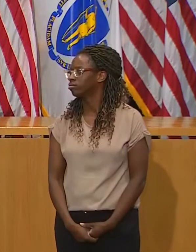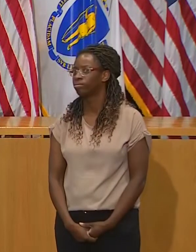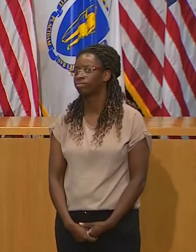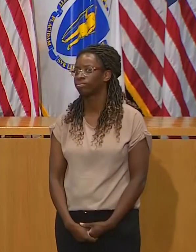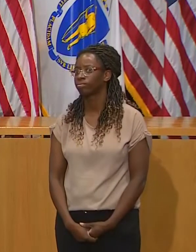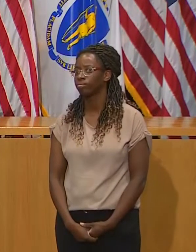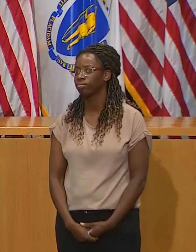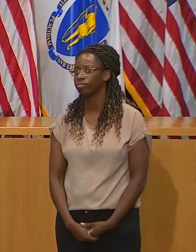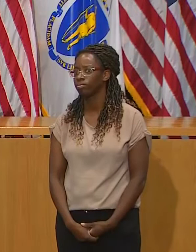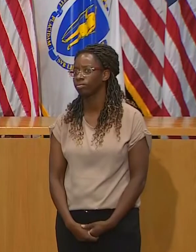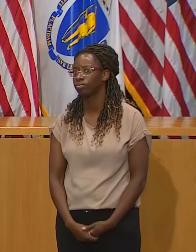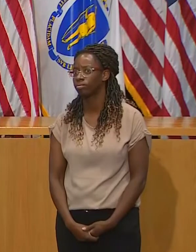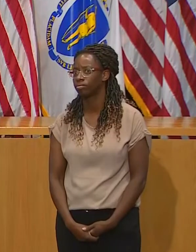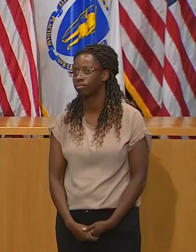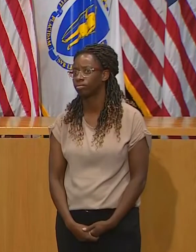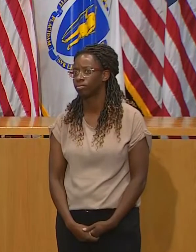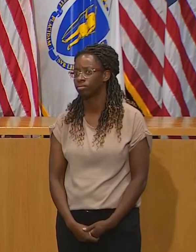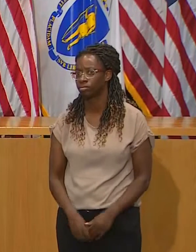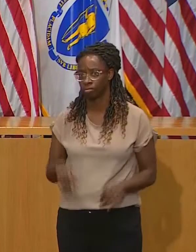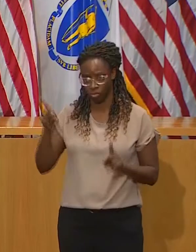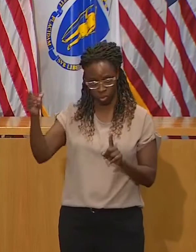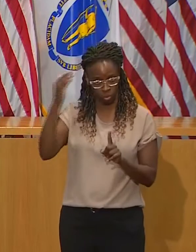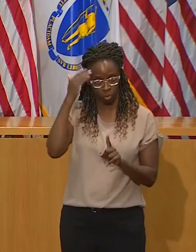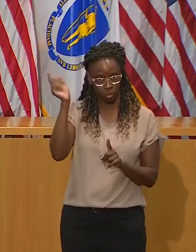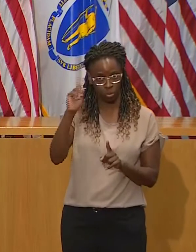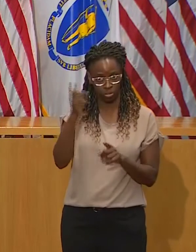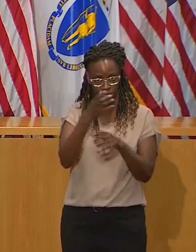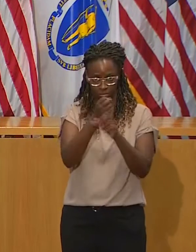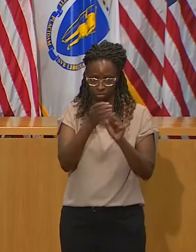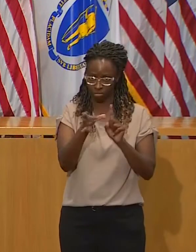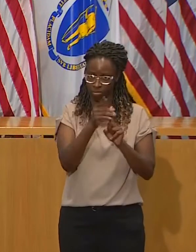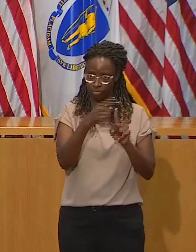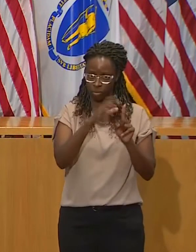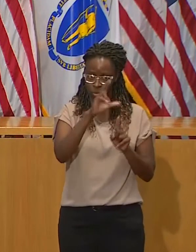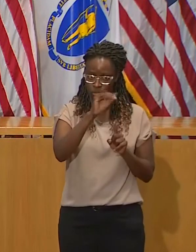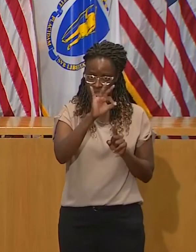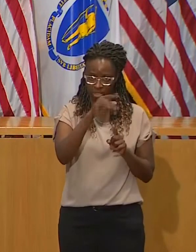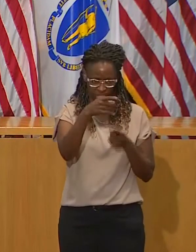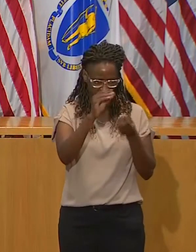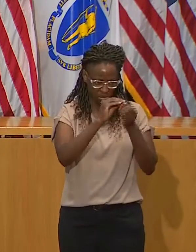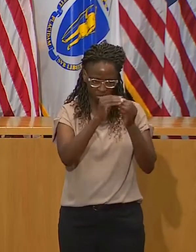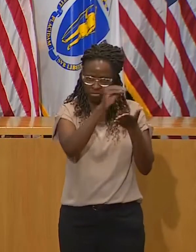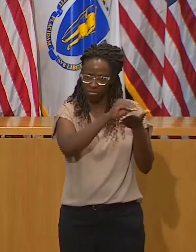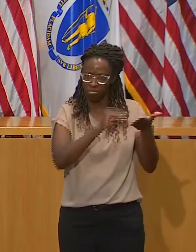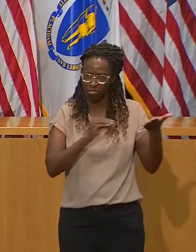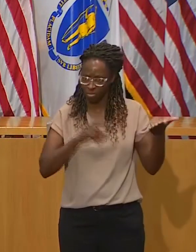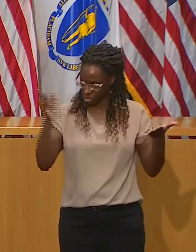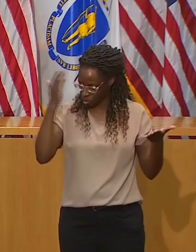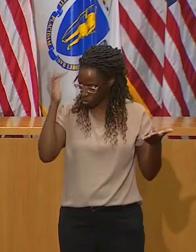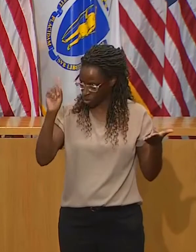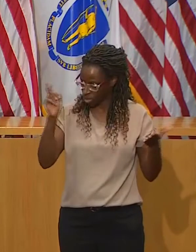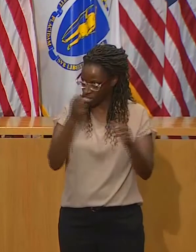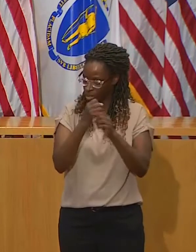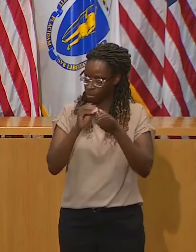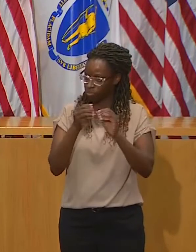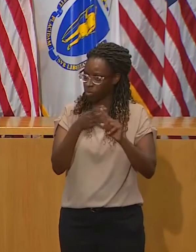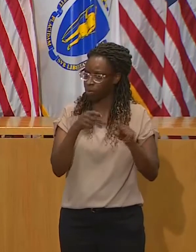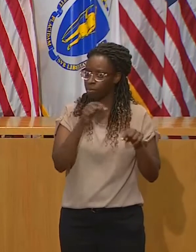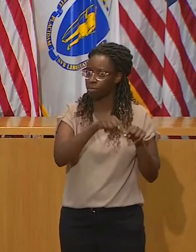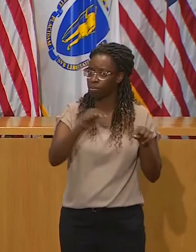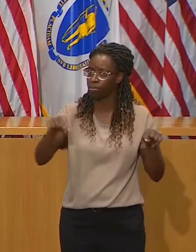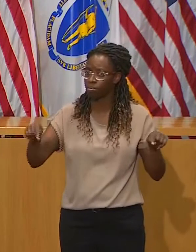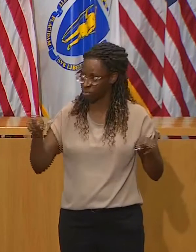is that, and how do you figure out how to respond if half of them don't know the source of It's not that we don't know the source. They're not affiliated with a particular